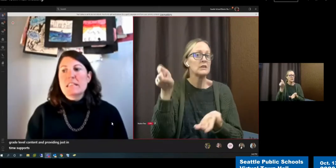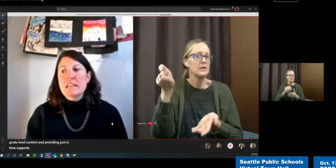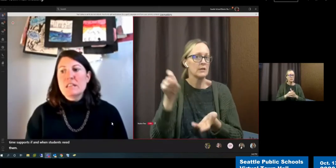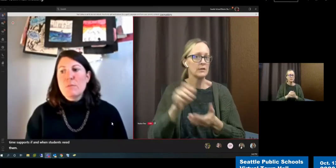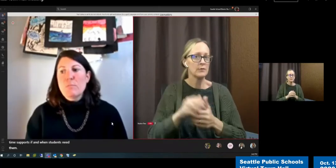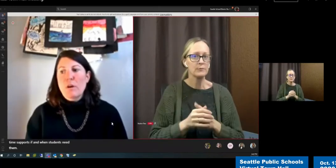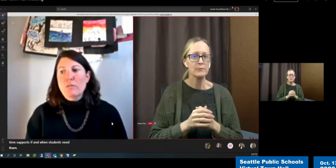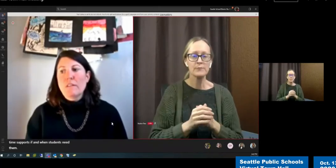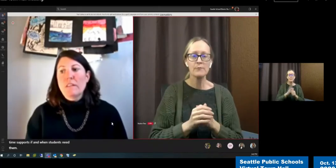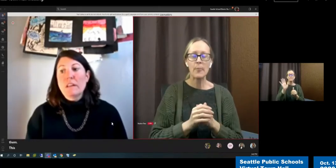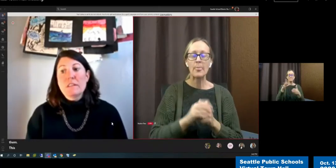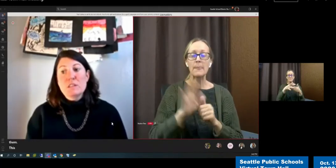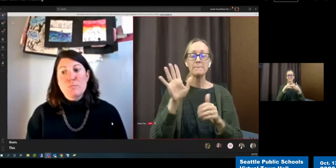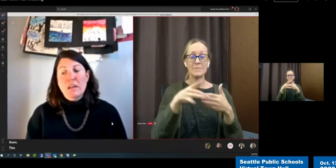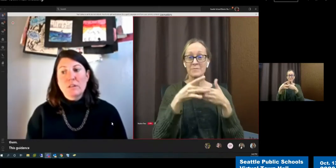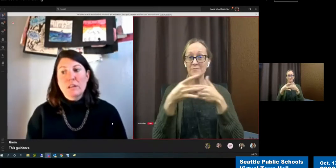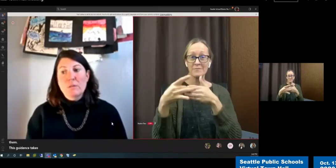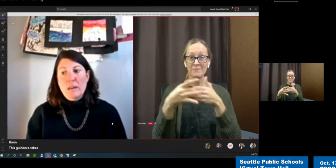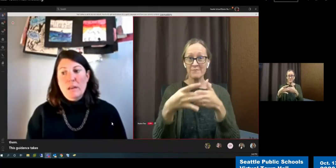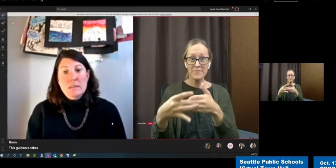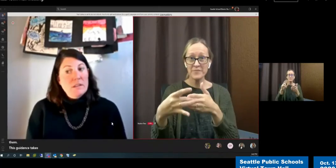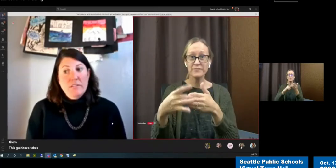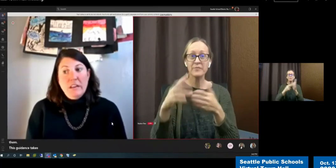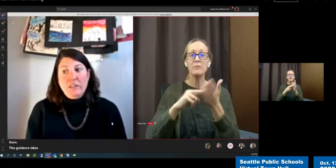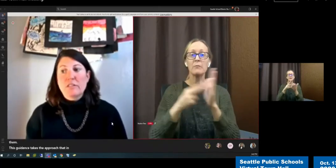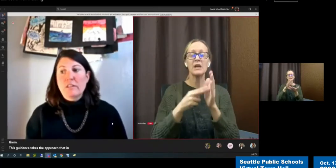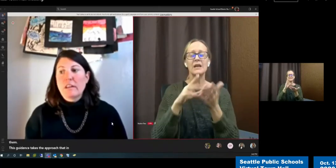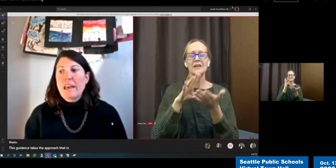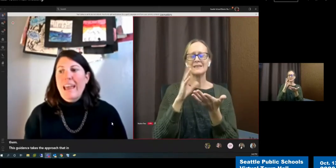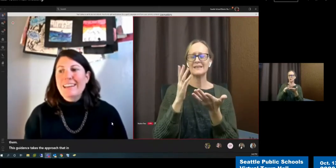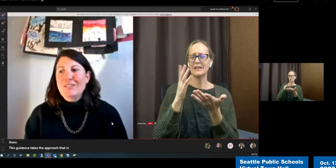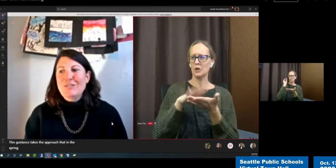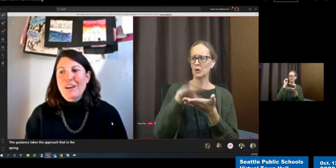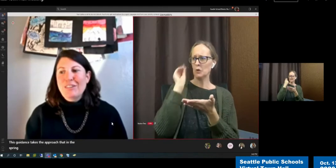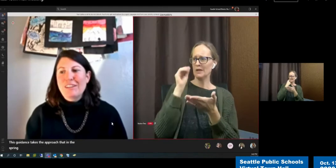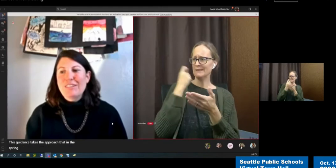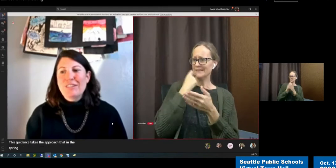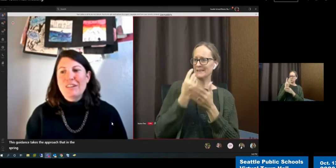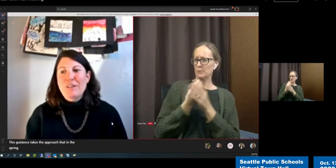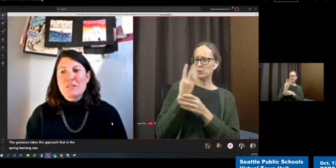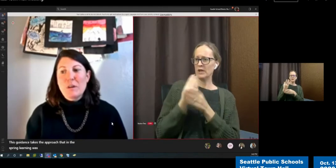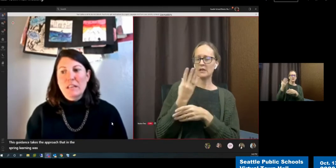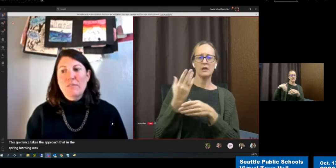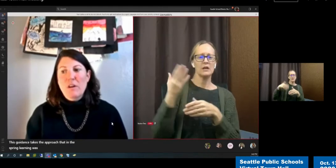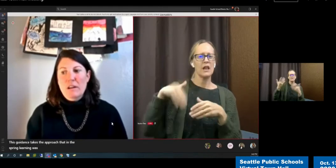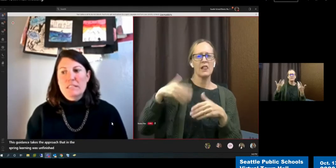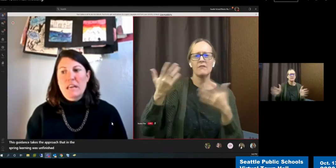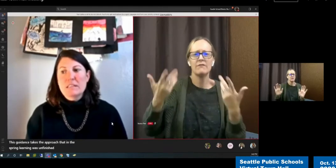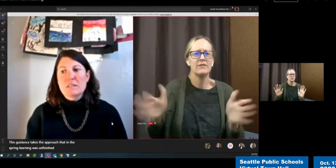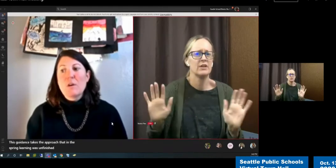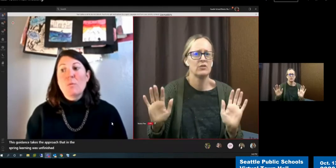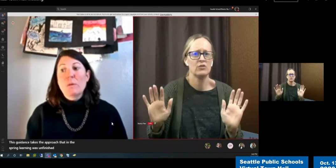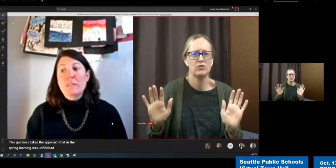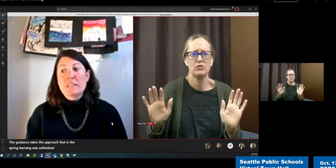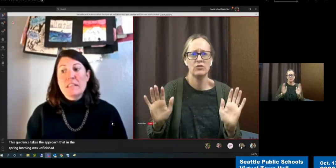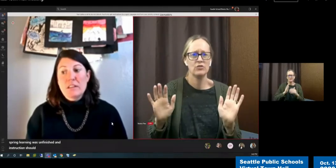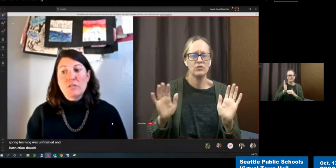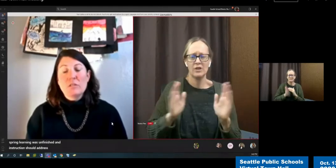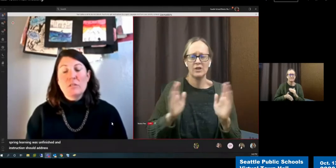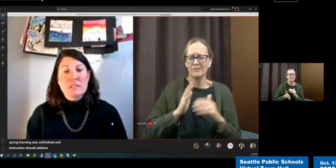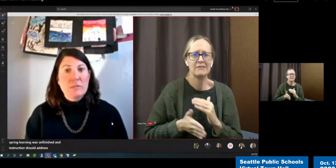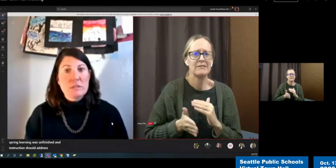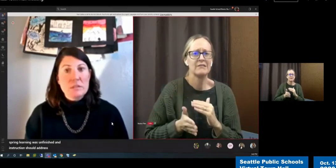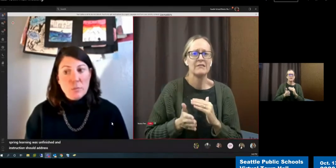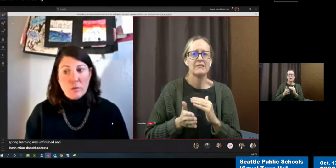takes the approach that in the spring learning was unfinished, and instruction should address grade-level content with intentional